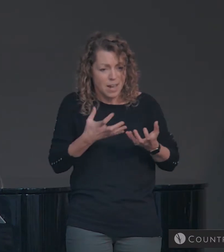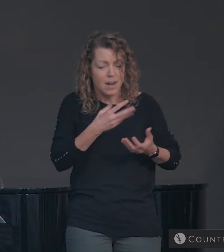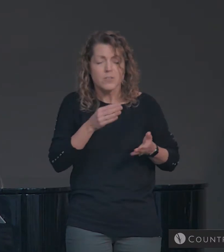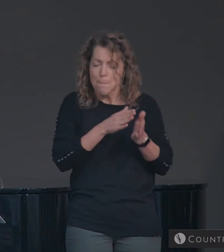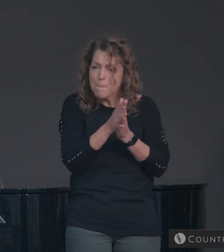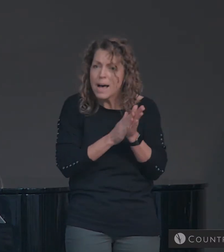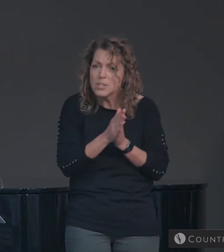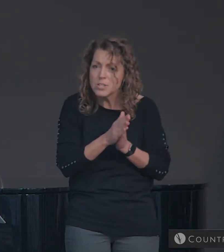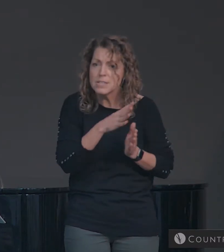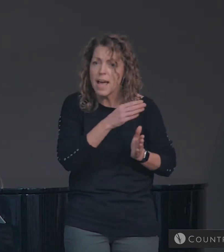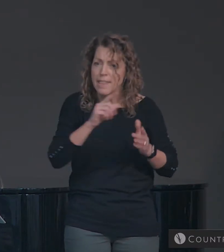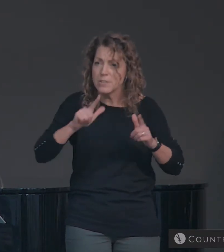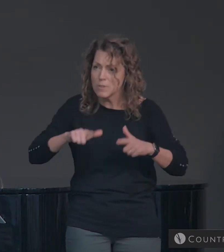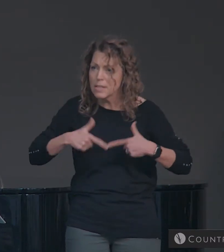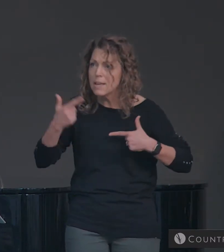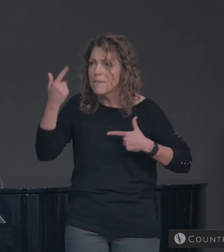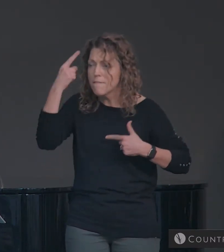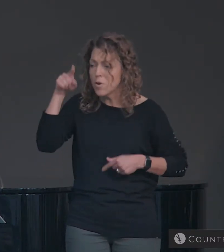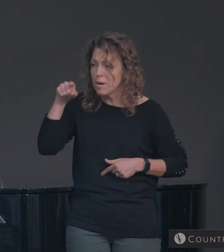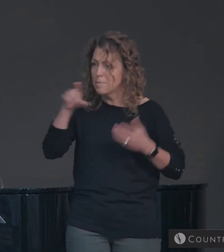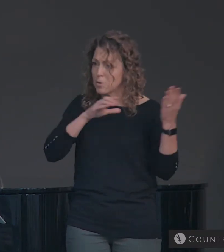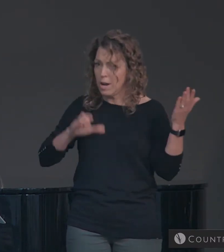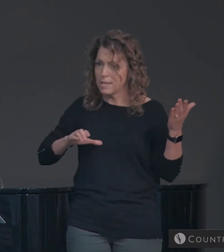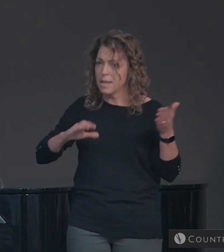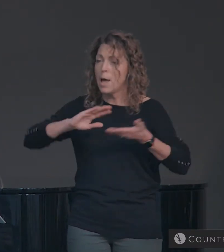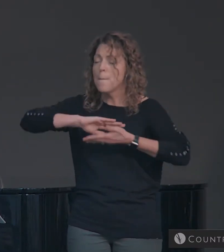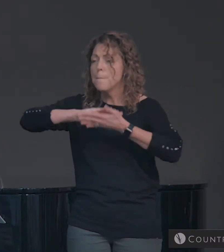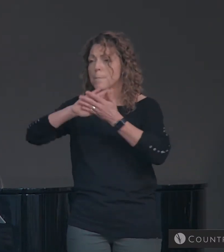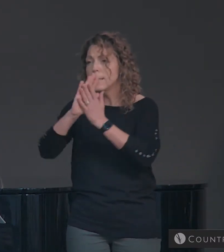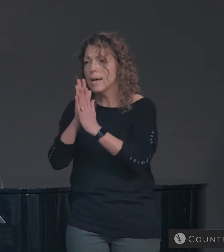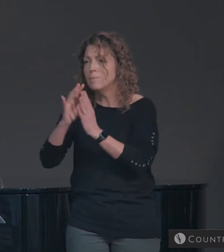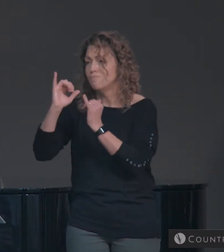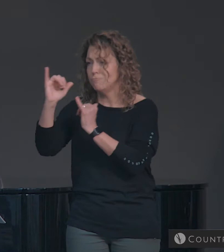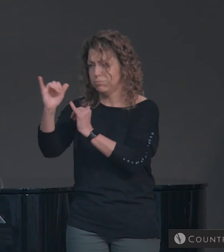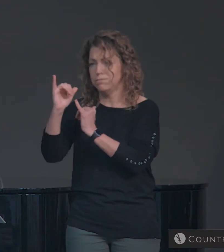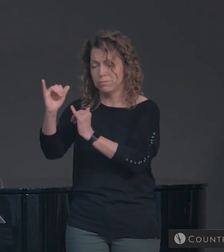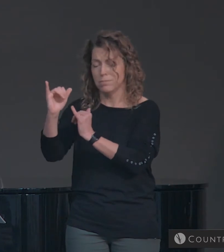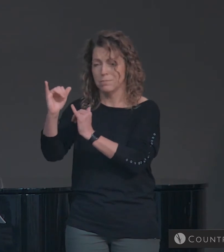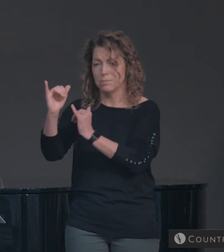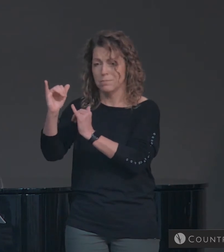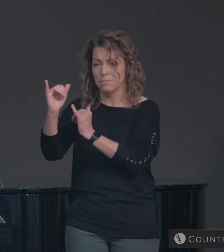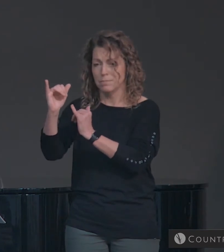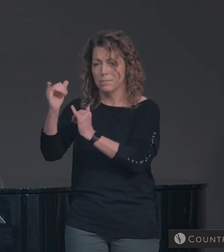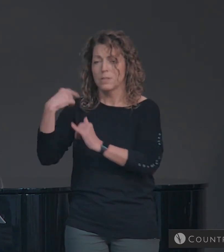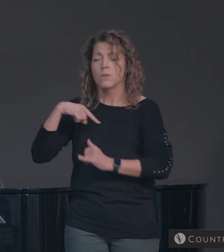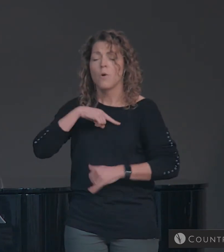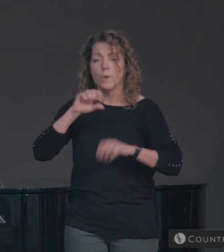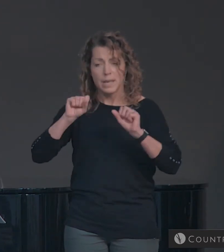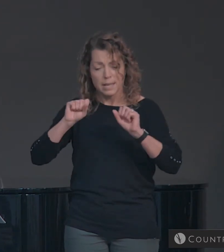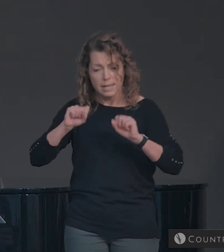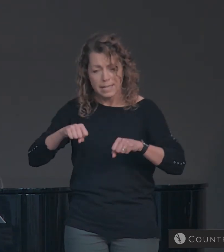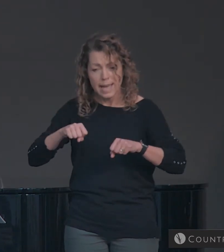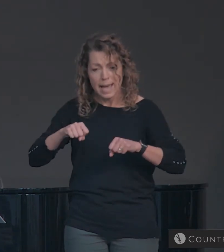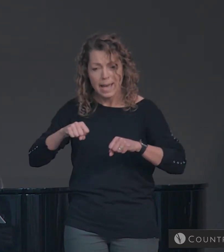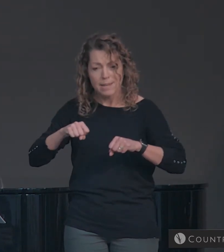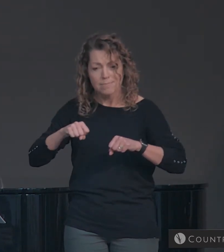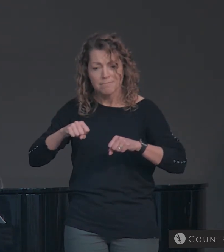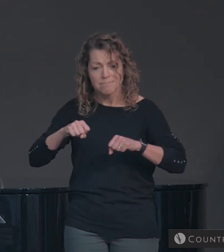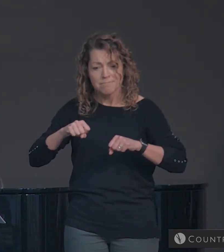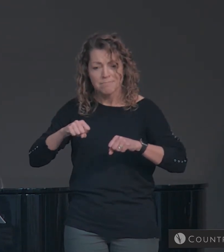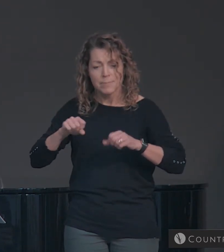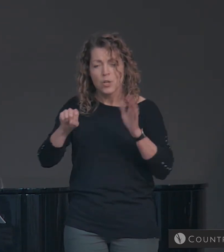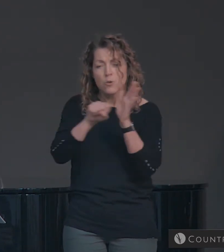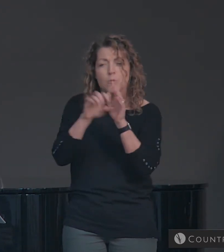and grow to be more like him. We're able to be crucified with Christ